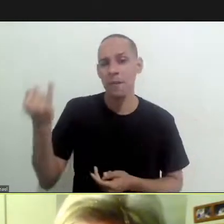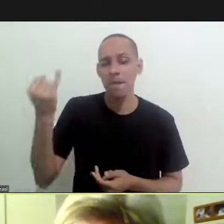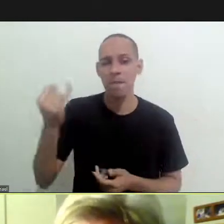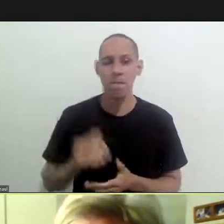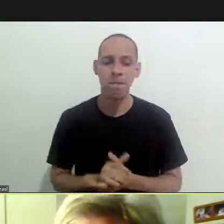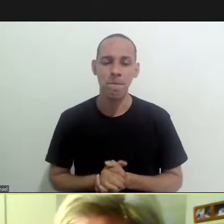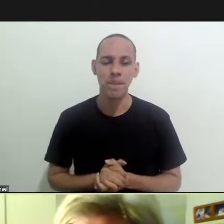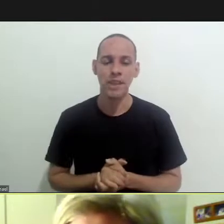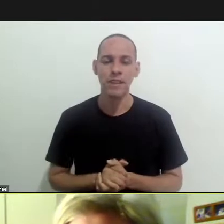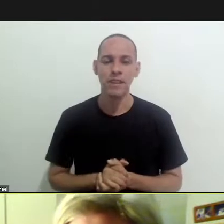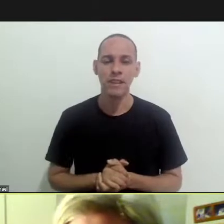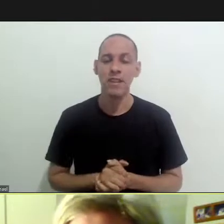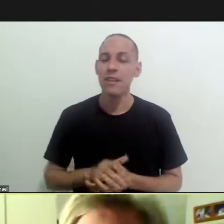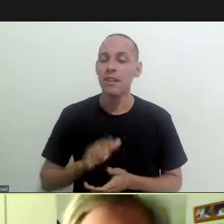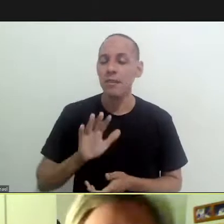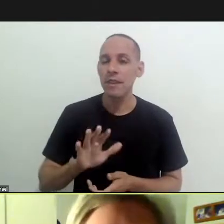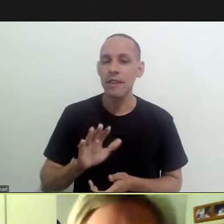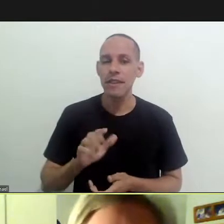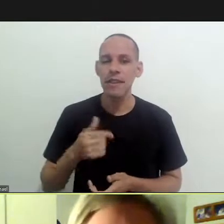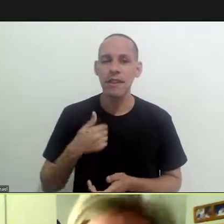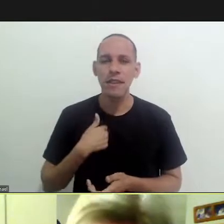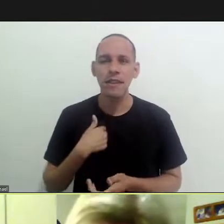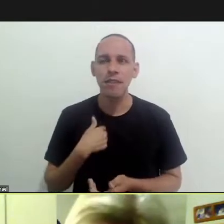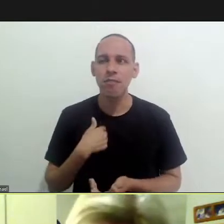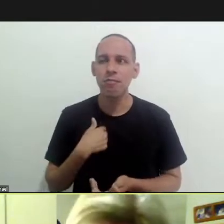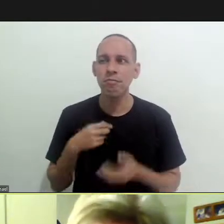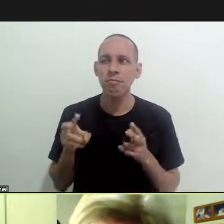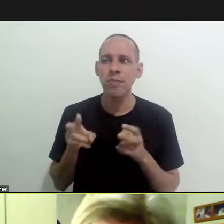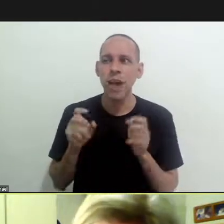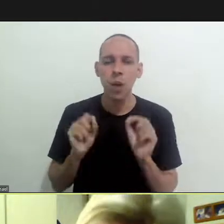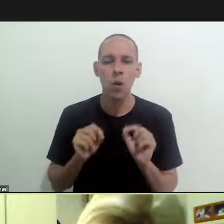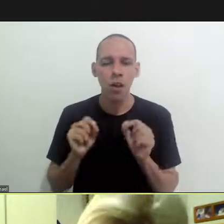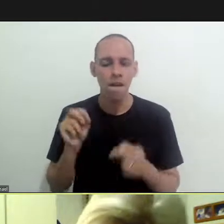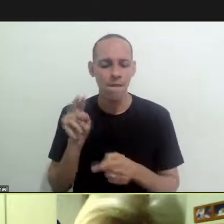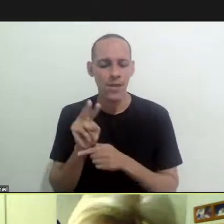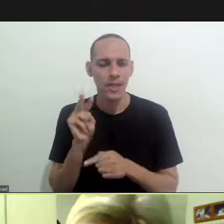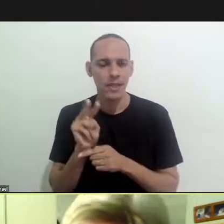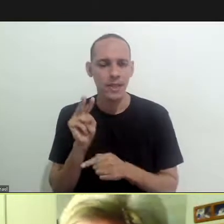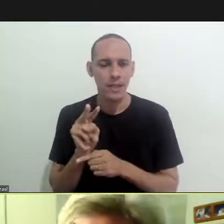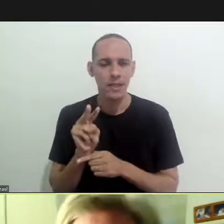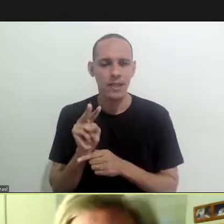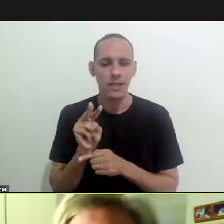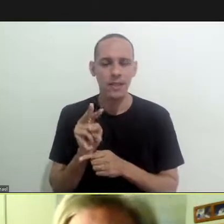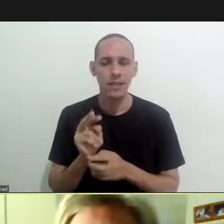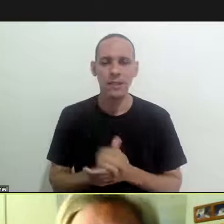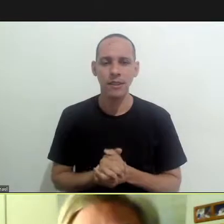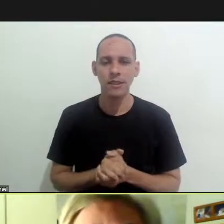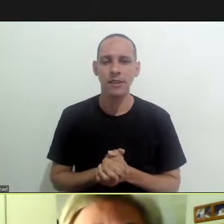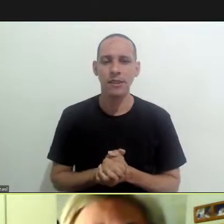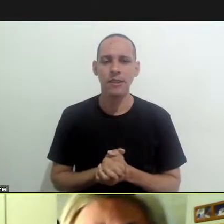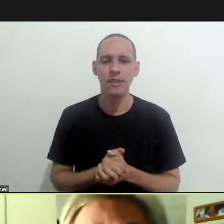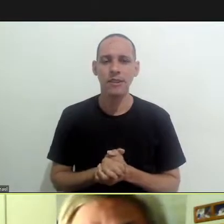are important but i see this surveillance which is also